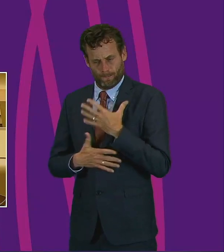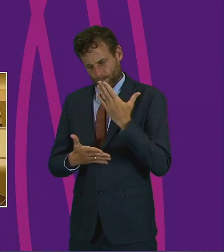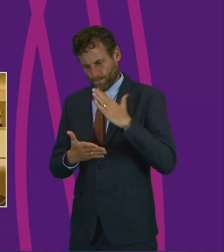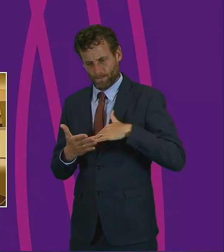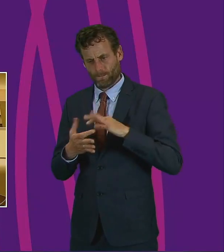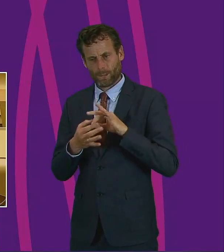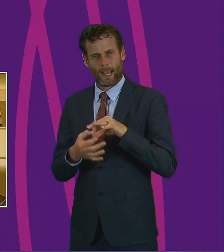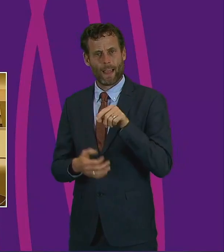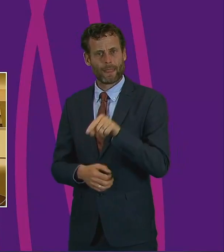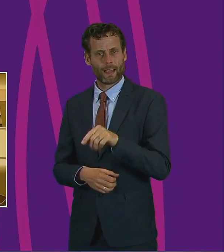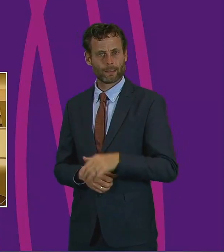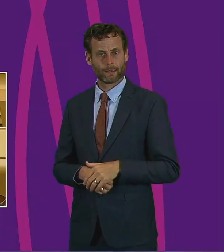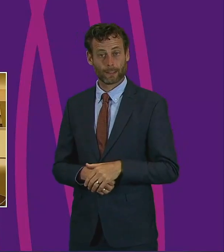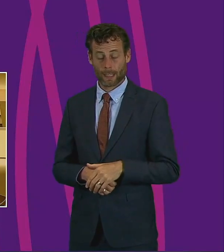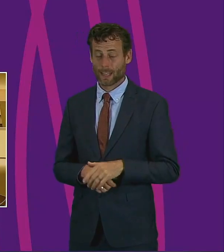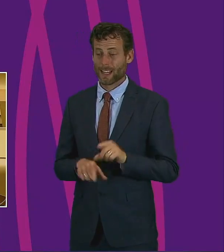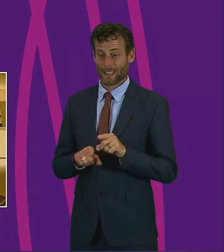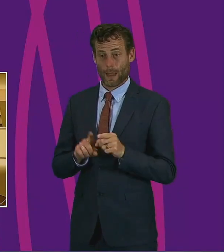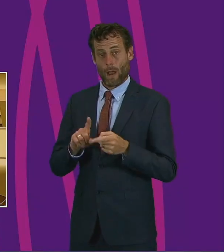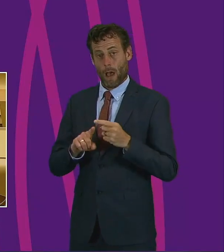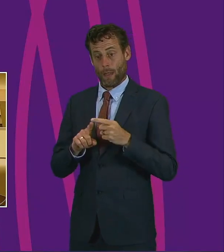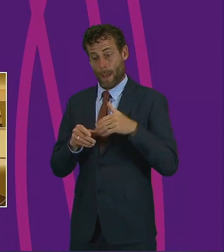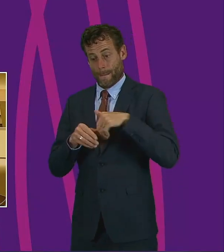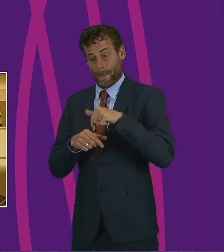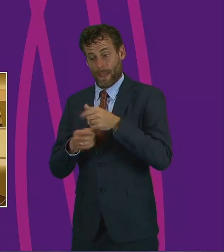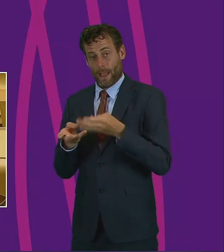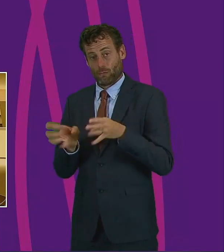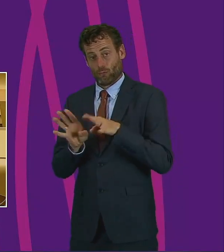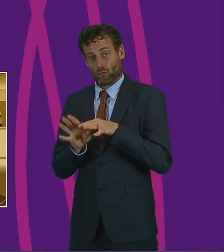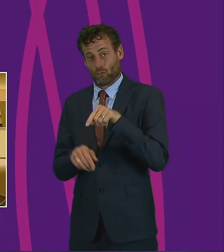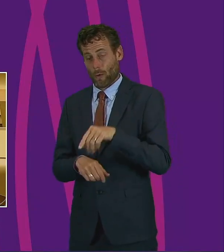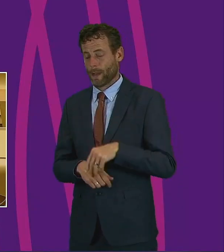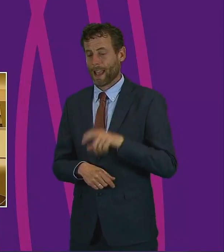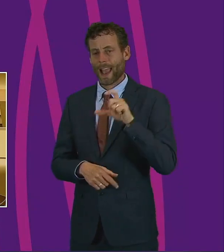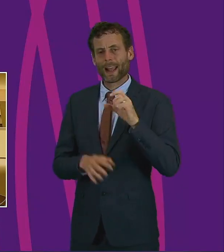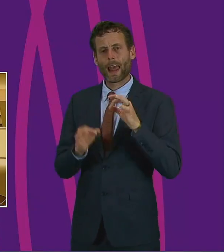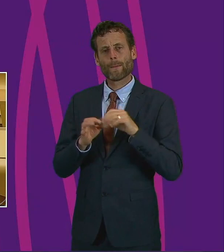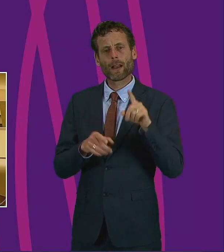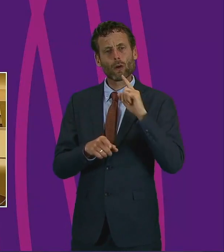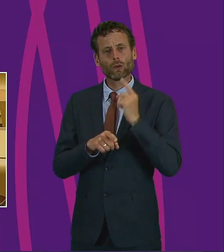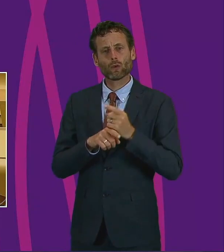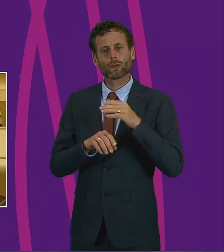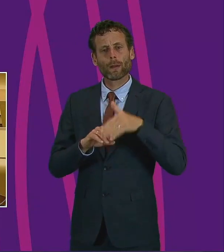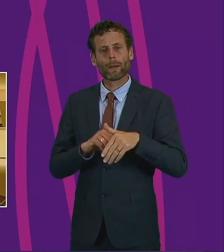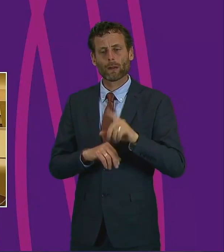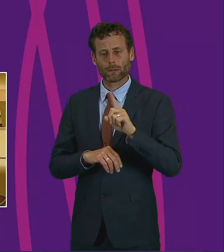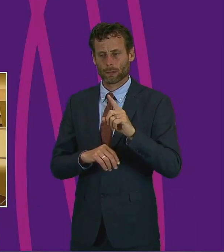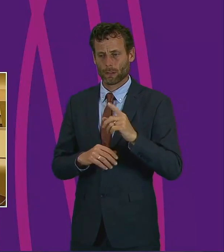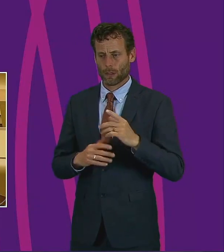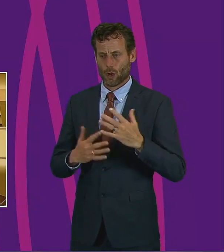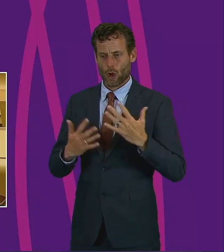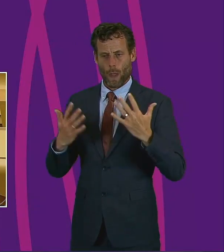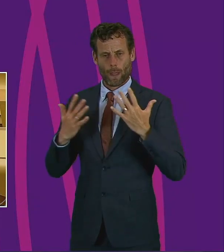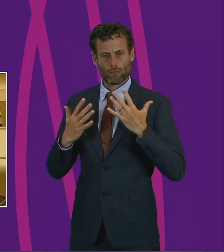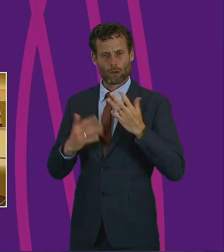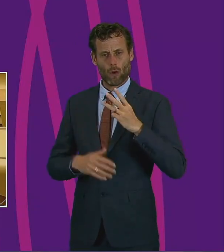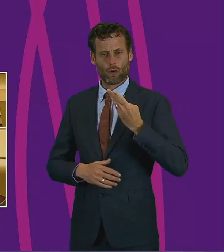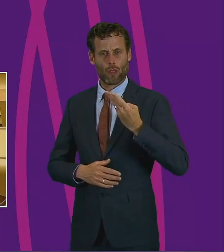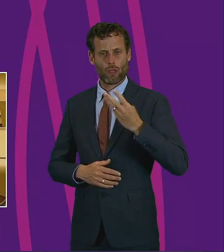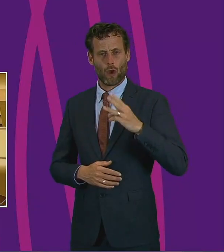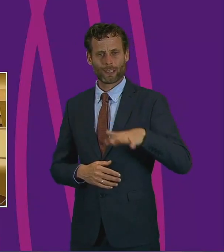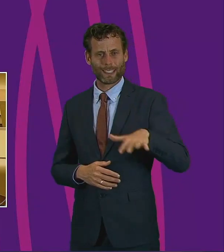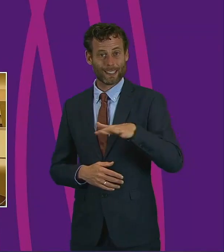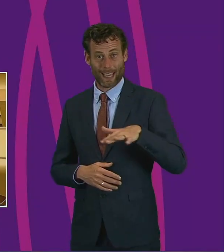in, as are many other members on the group too. Clare Baker spoke about the pressure that's on the third sector, as did many others.